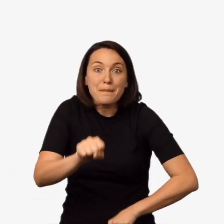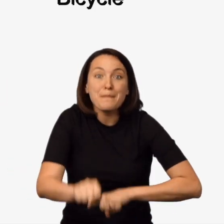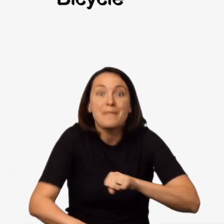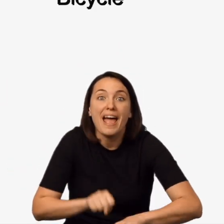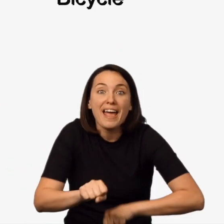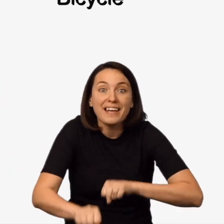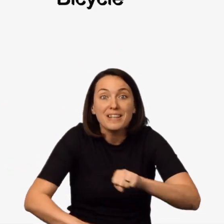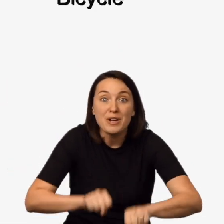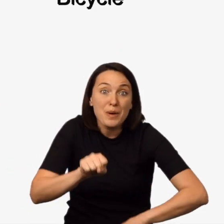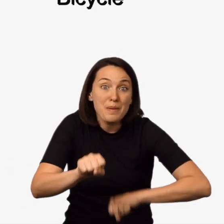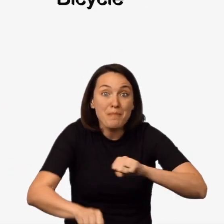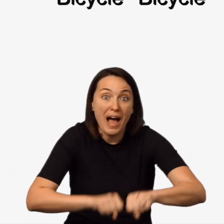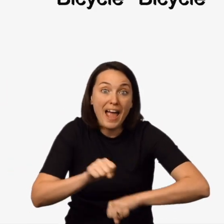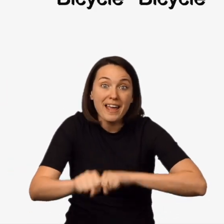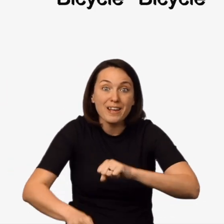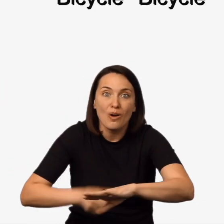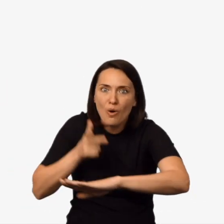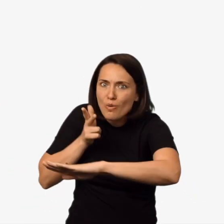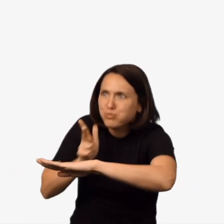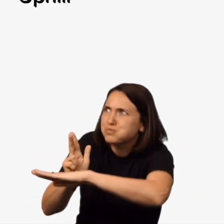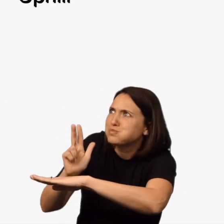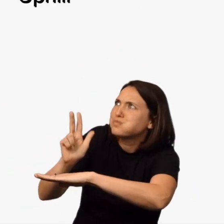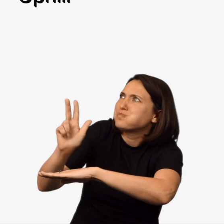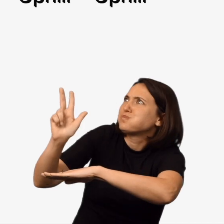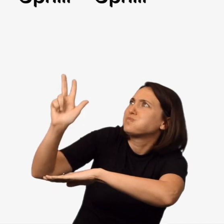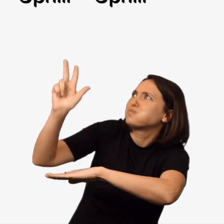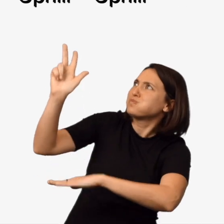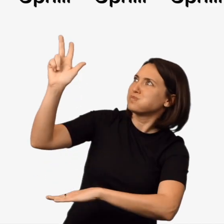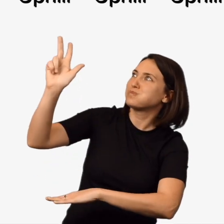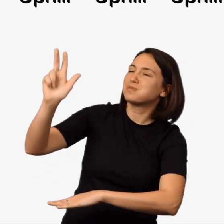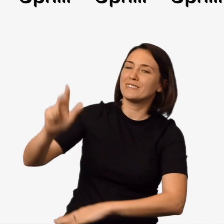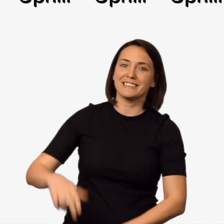Bicycle, bicycle, uphill, uphill, uphill